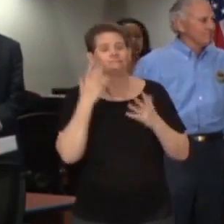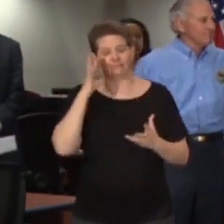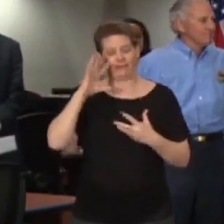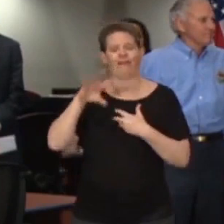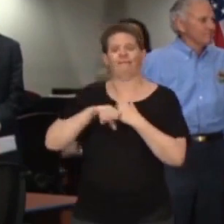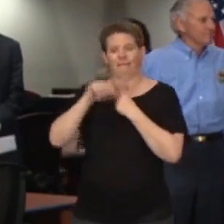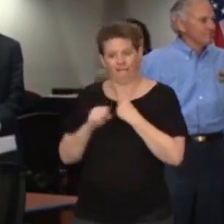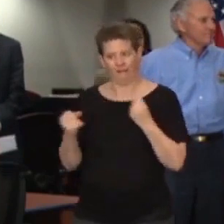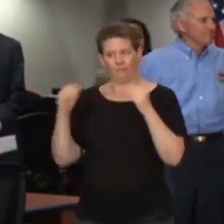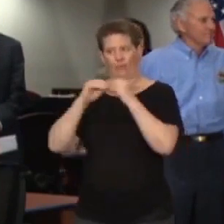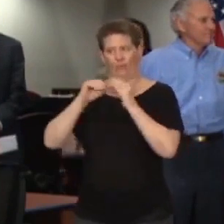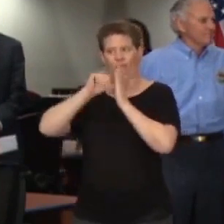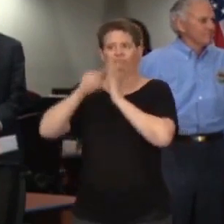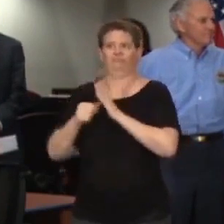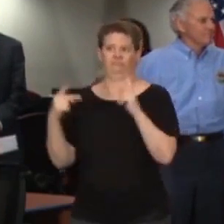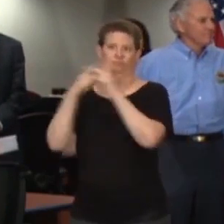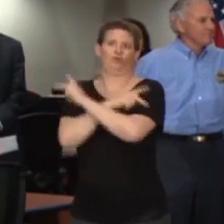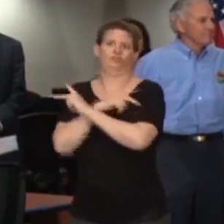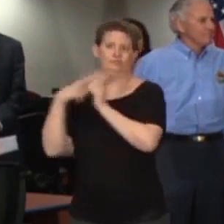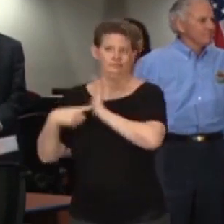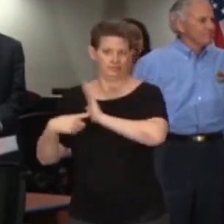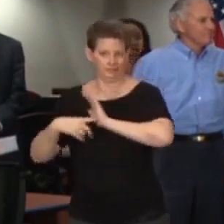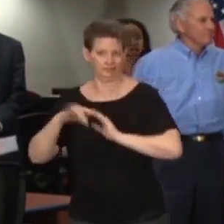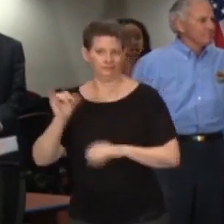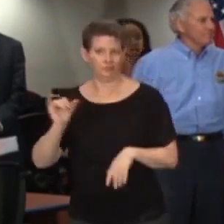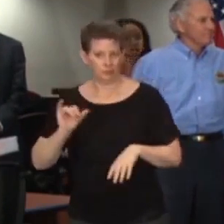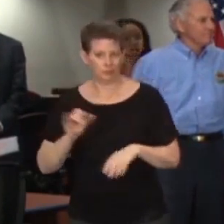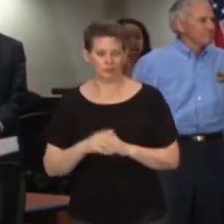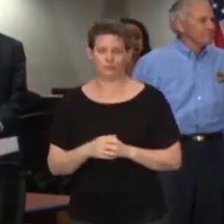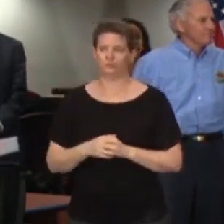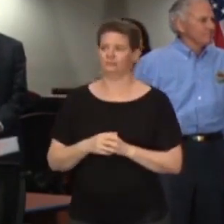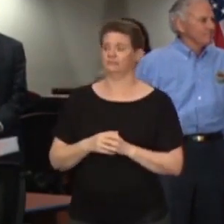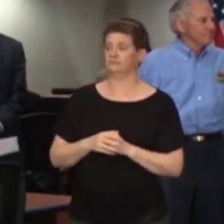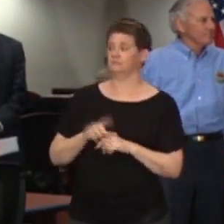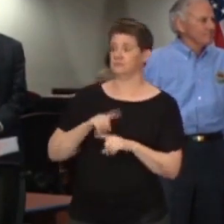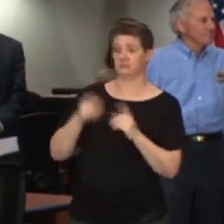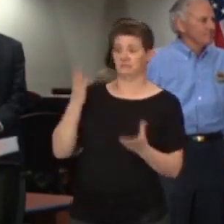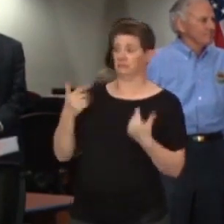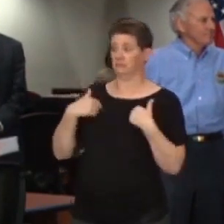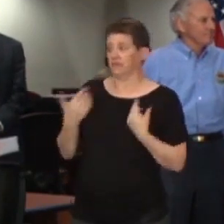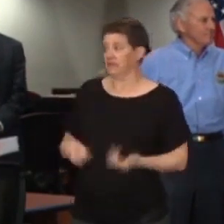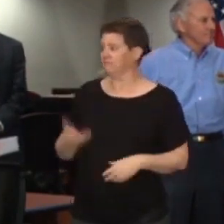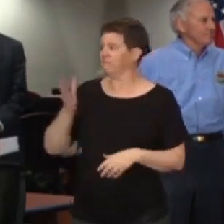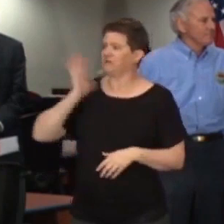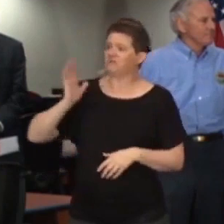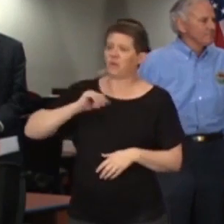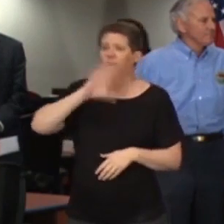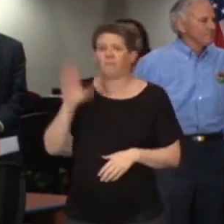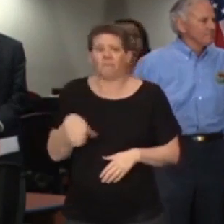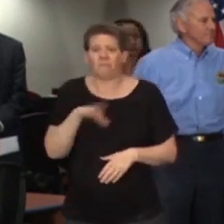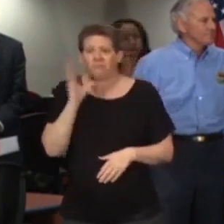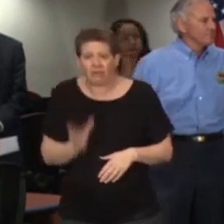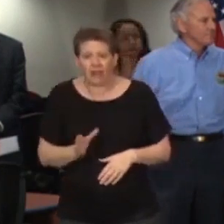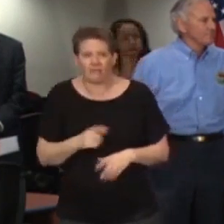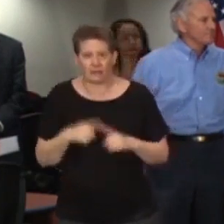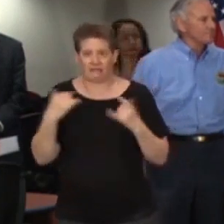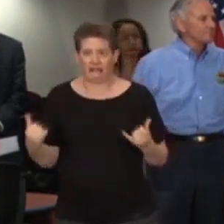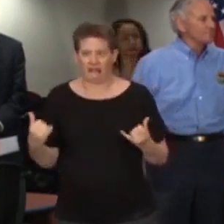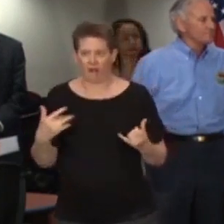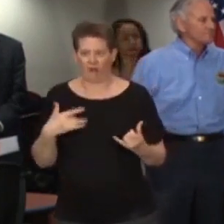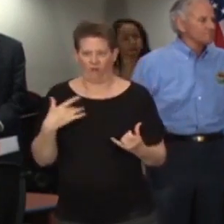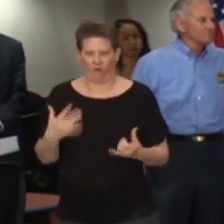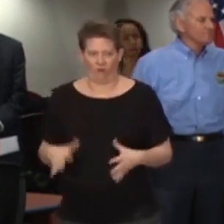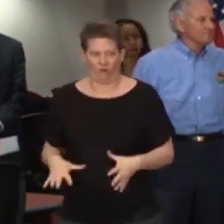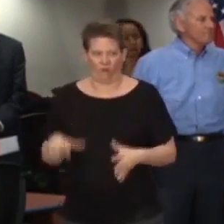symptoms. But those of us who may have not previously struggled with any of those symptoms may find ourselves now feeling anxious,